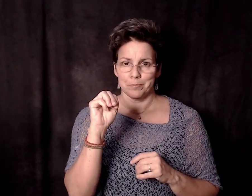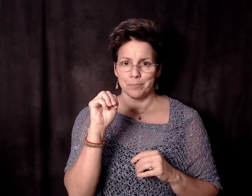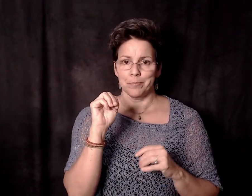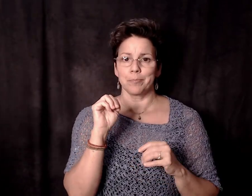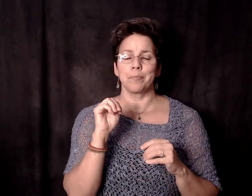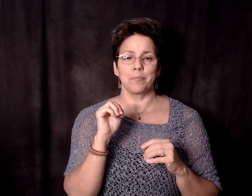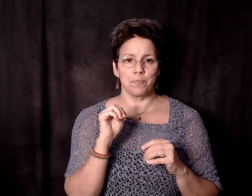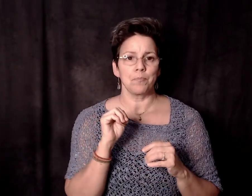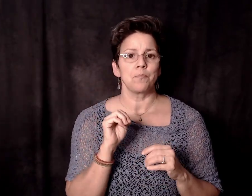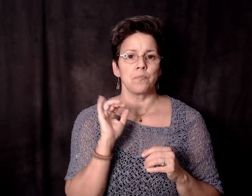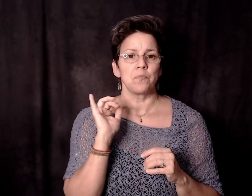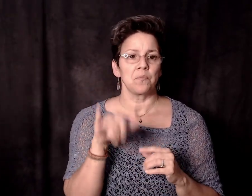not, it's not okay.